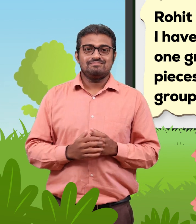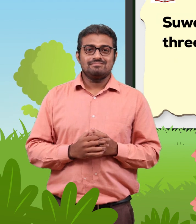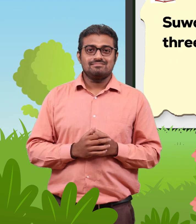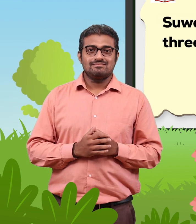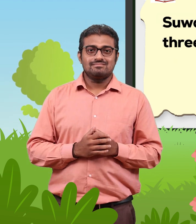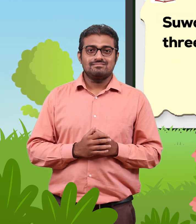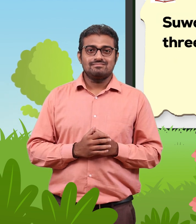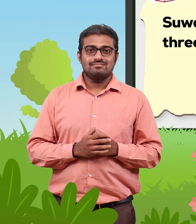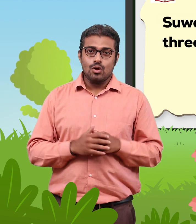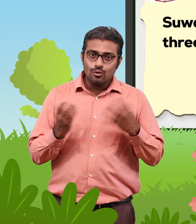Let us do.